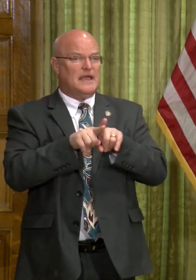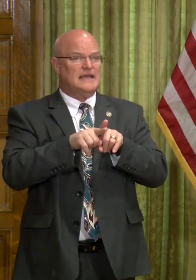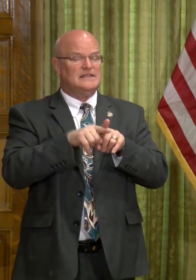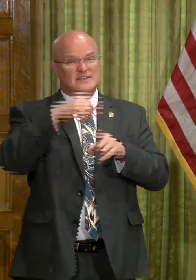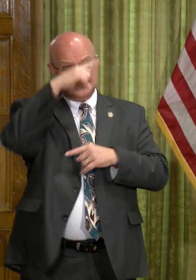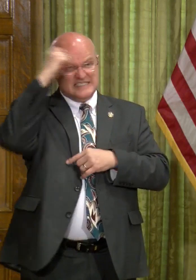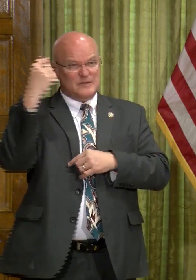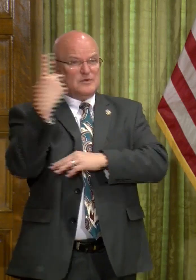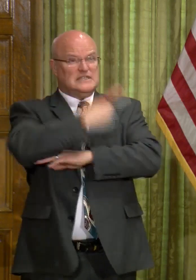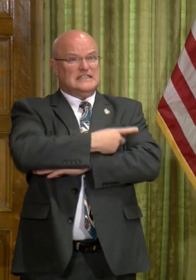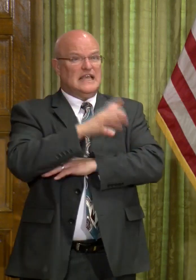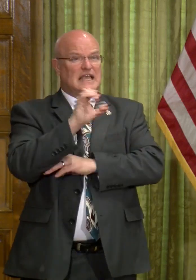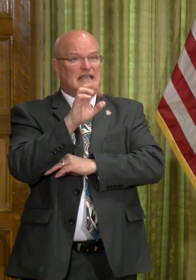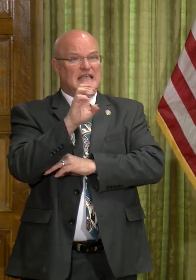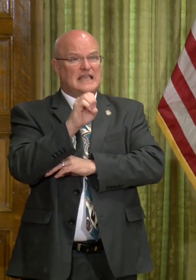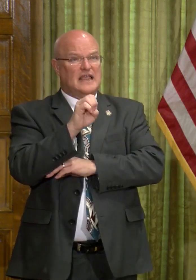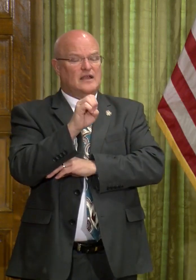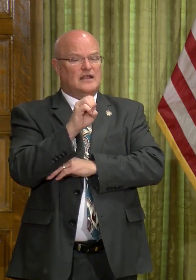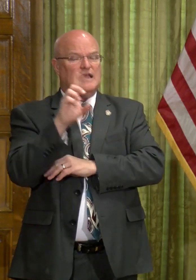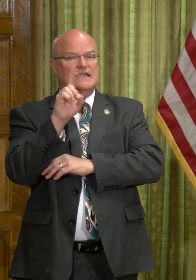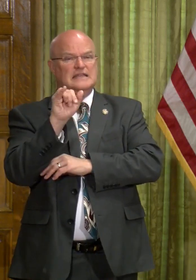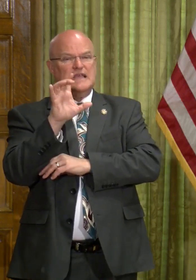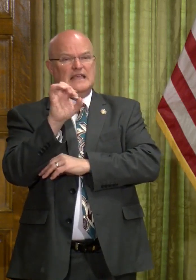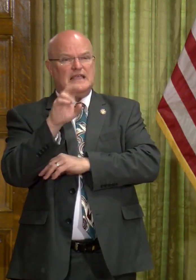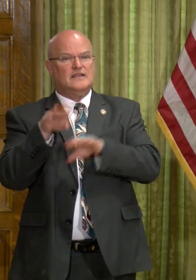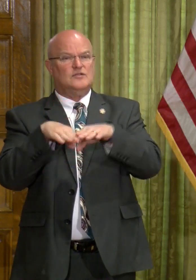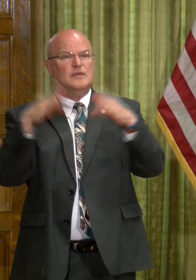summer daycare, yet daycares remain open?